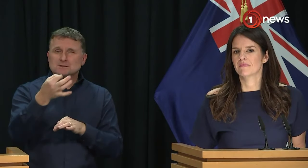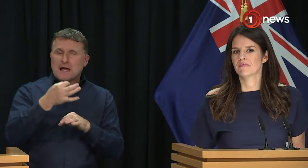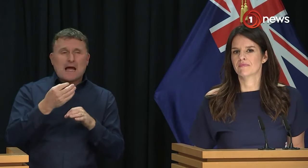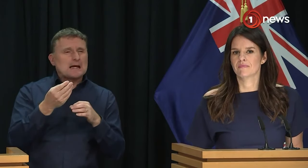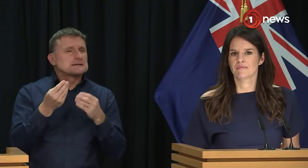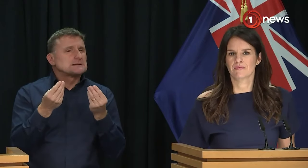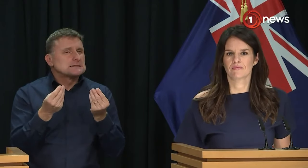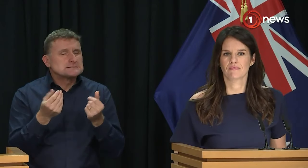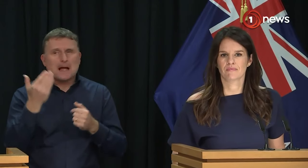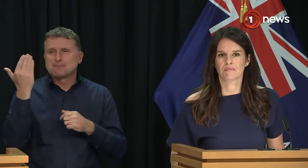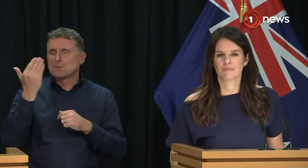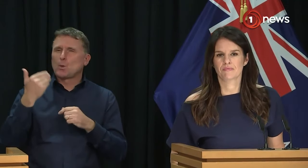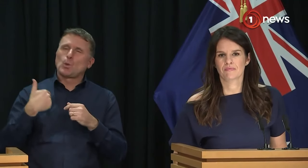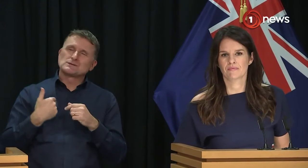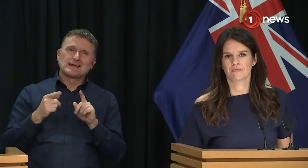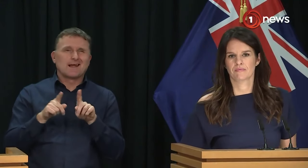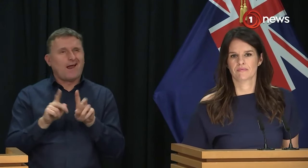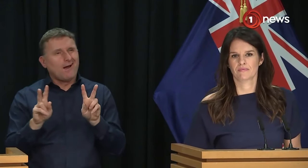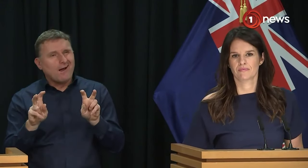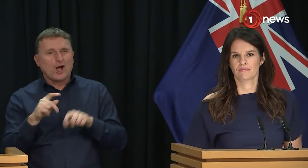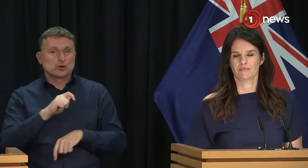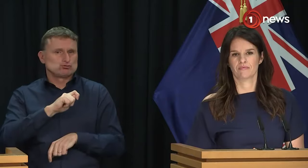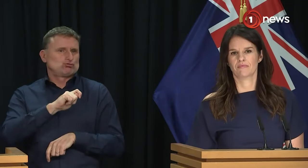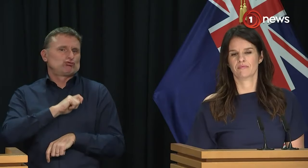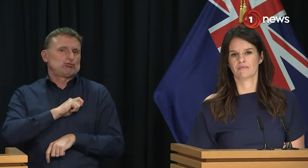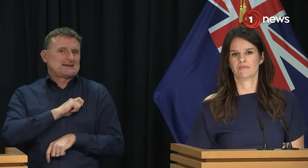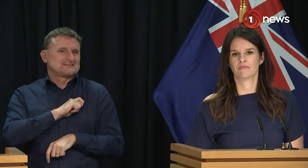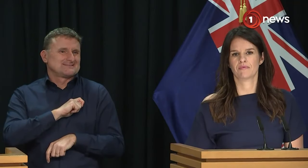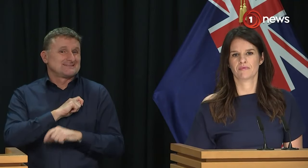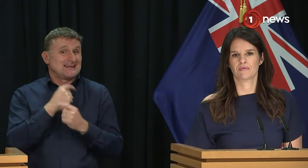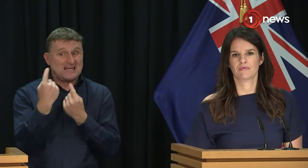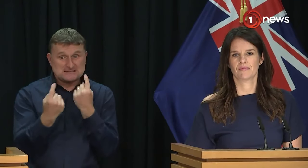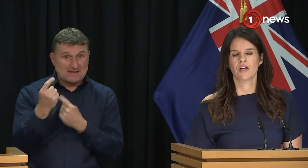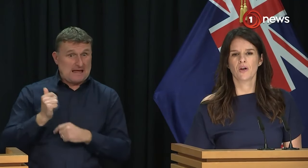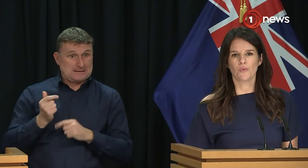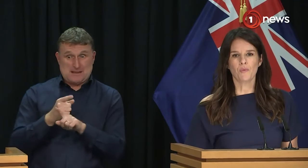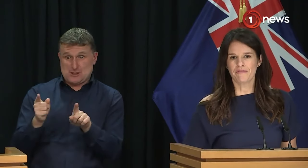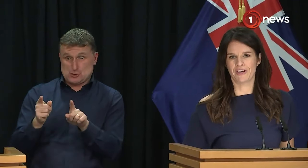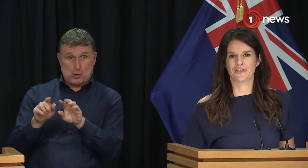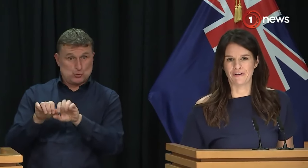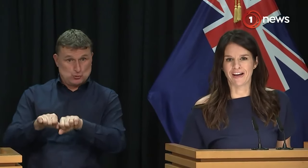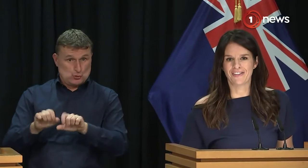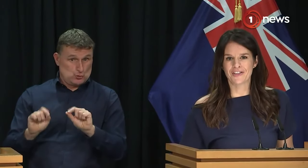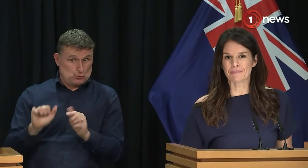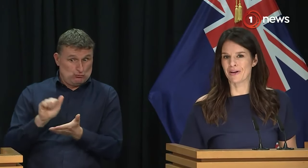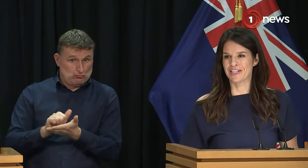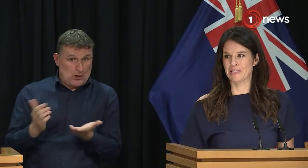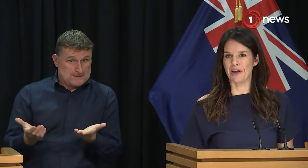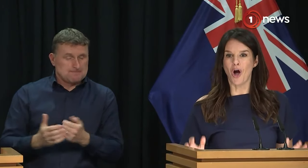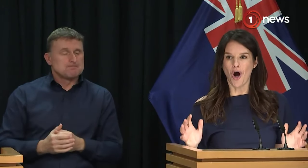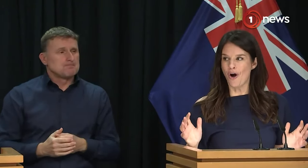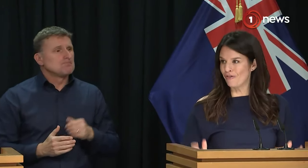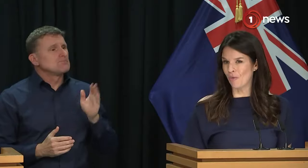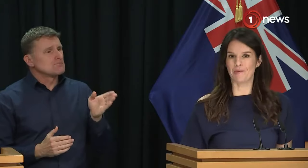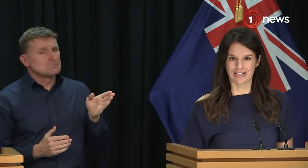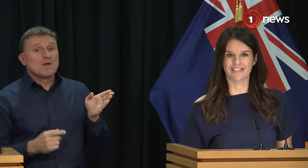have to have a sort of trust system in place or that they'll expect kids to do the right thing? Look, we've found so far that this policy